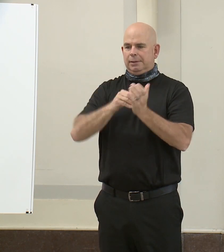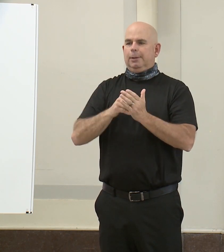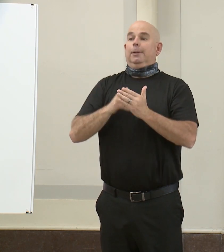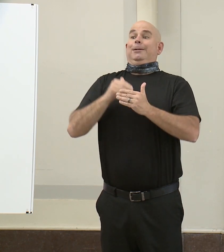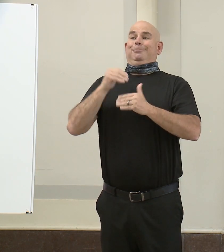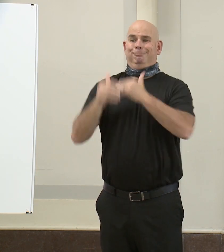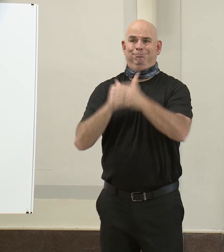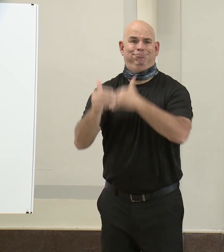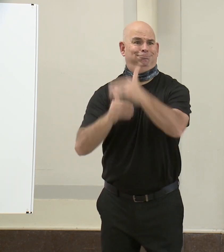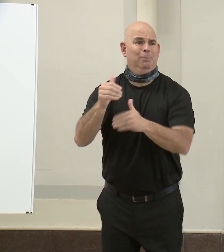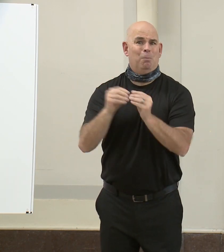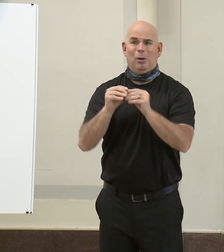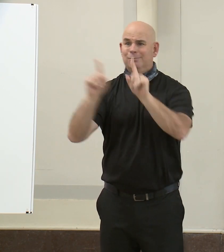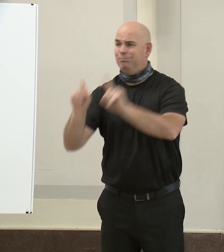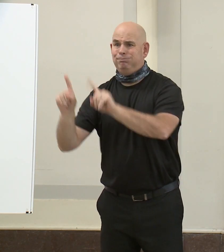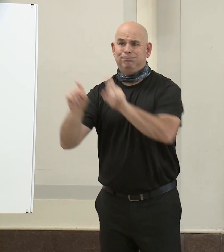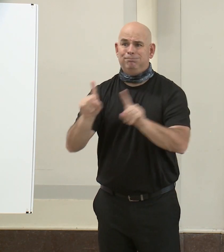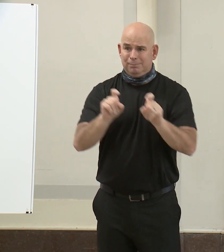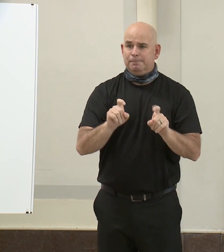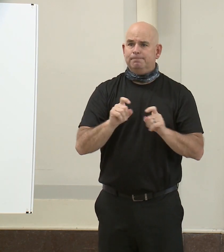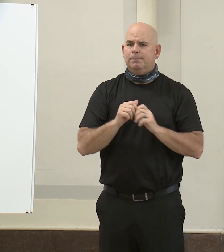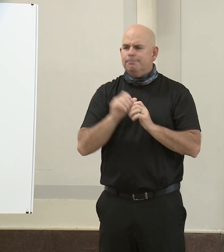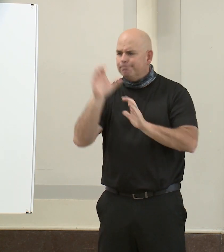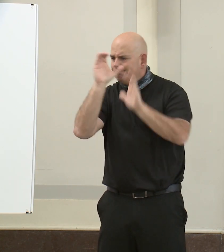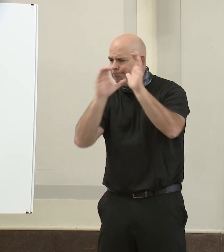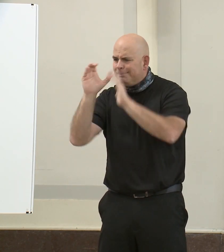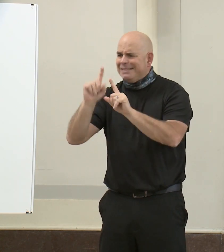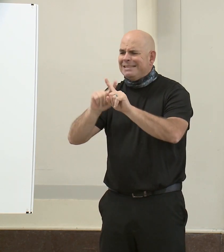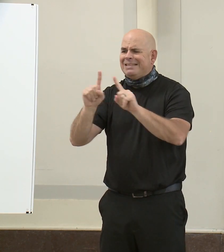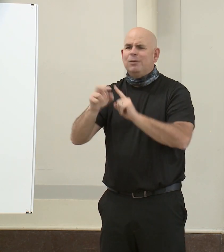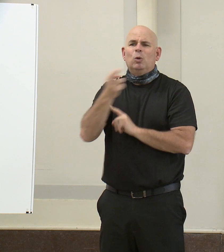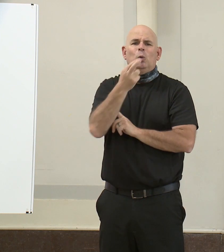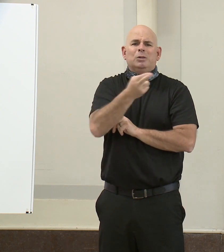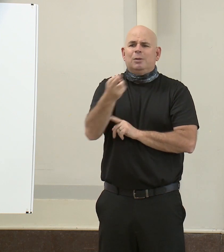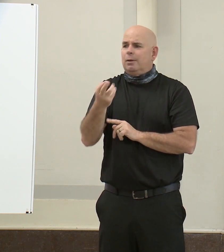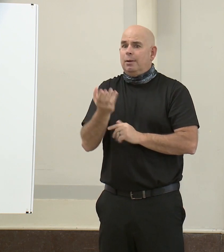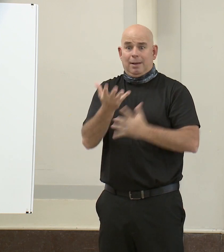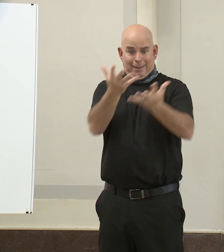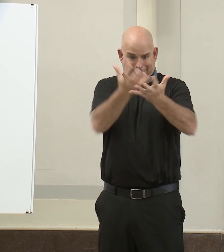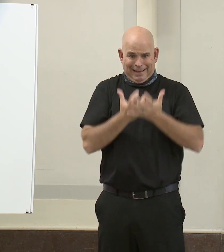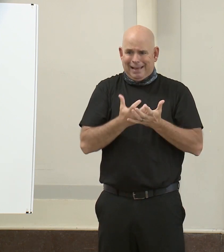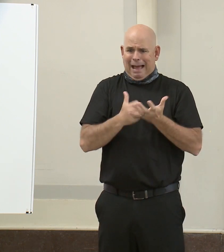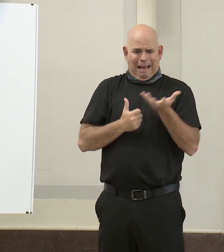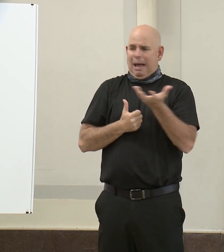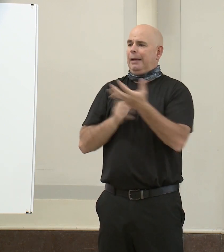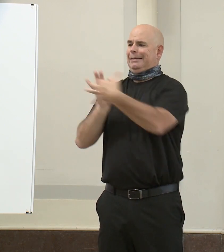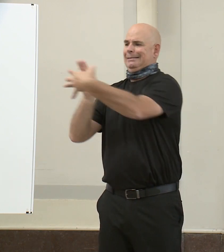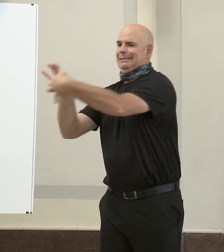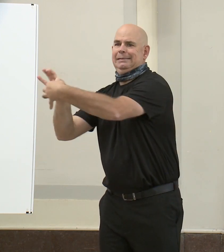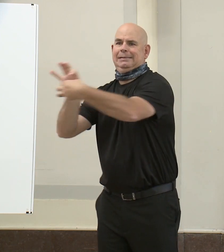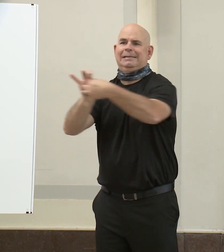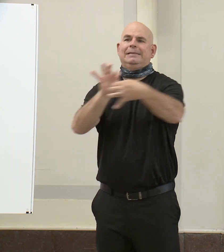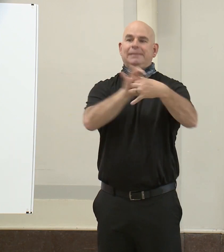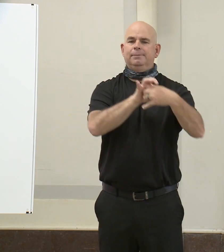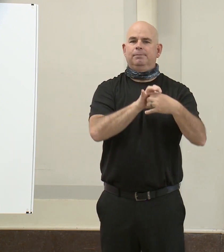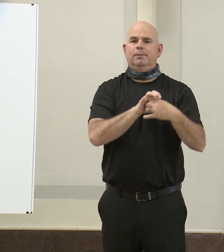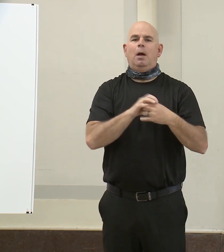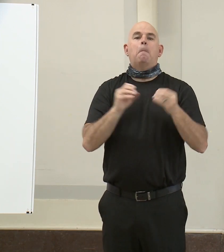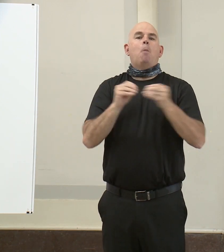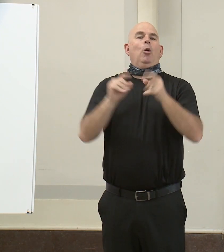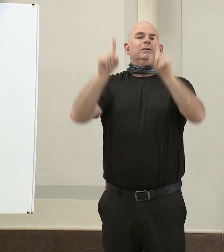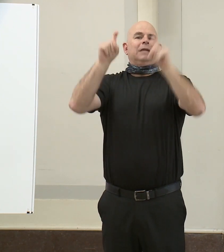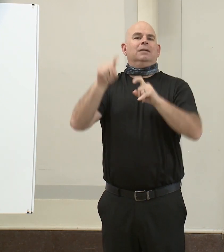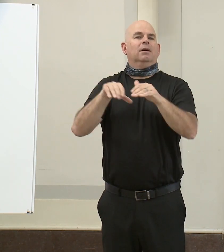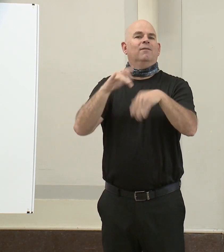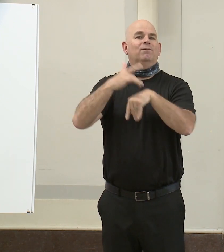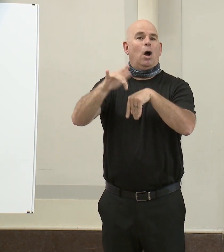for innovative ways to expand testing and remove barriers to testing. But we still need more help from the state to acquire more